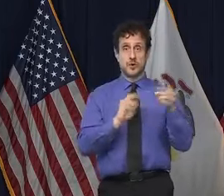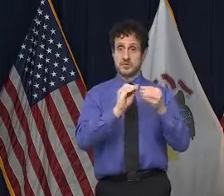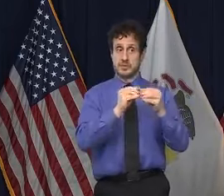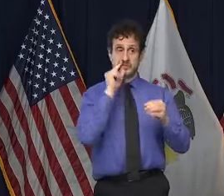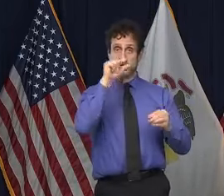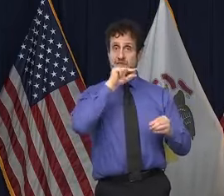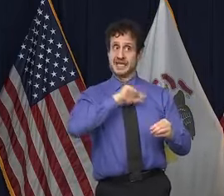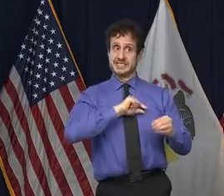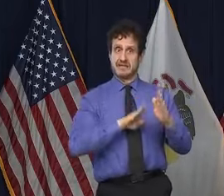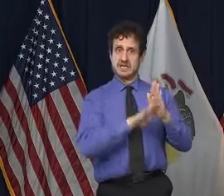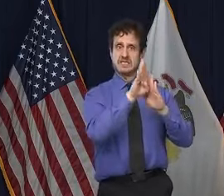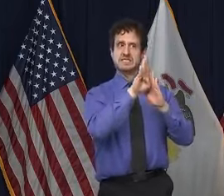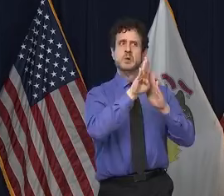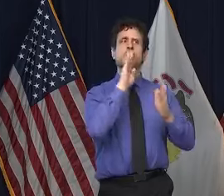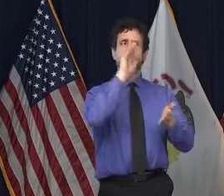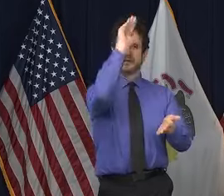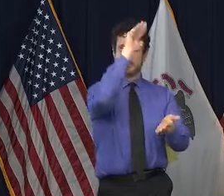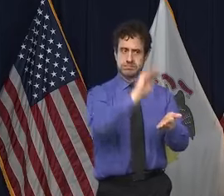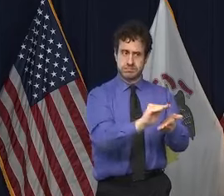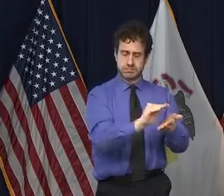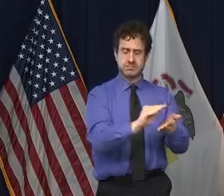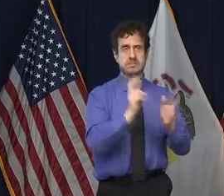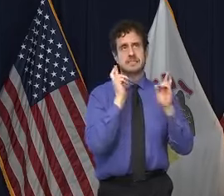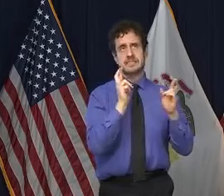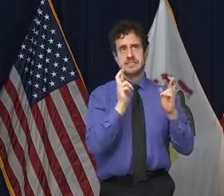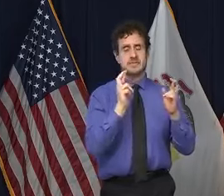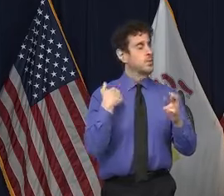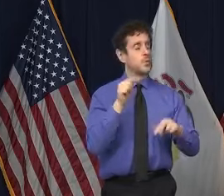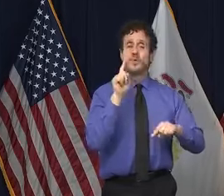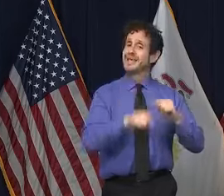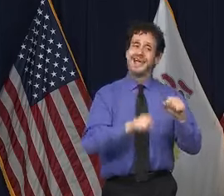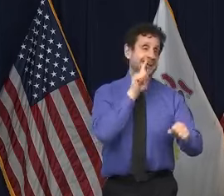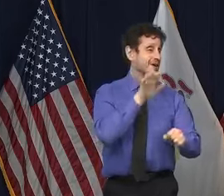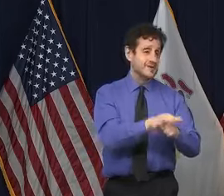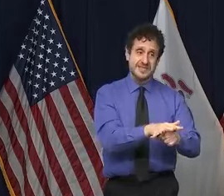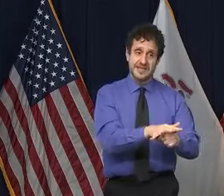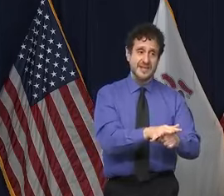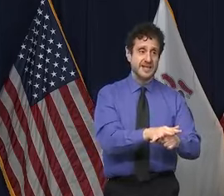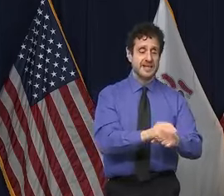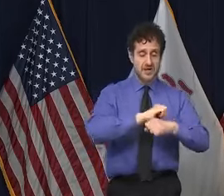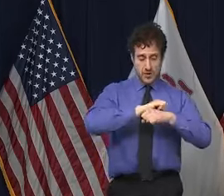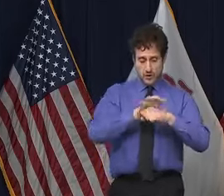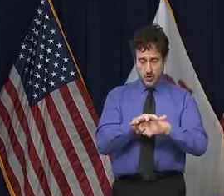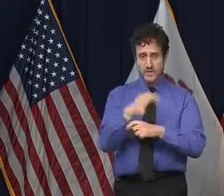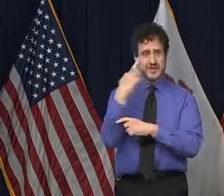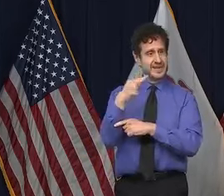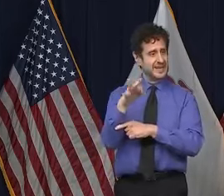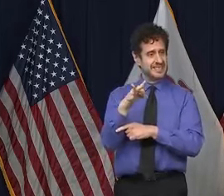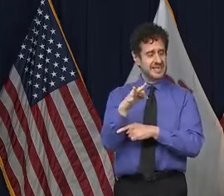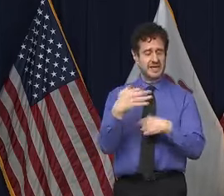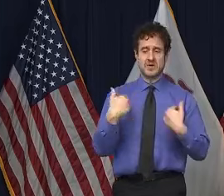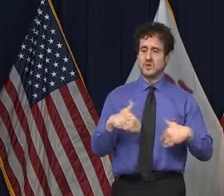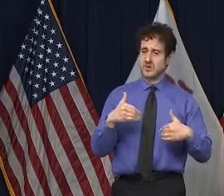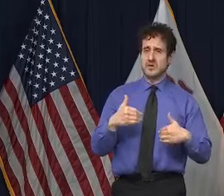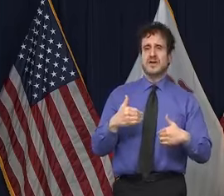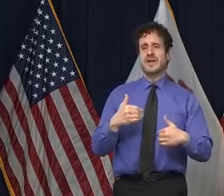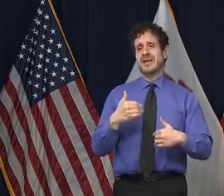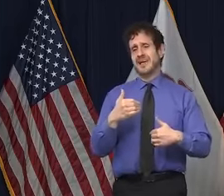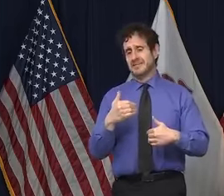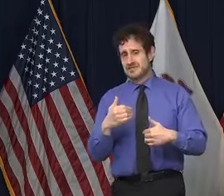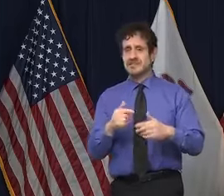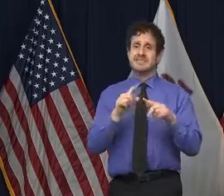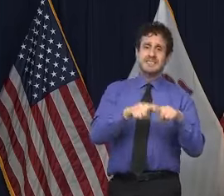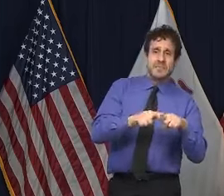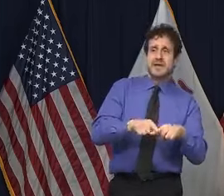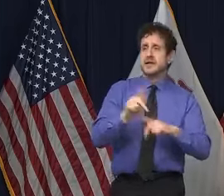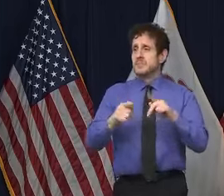all want the right things for the state. There is no guarantee this virus, you know, and people's, you know, adherence to the mitigations